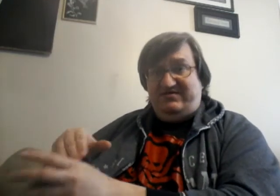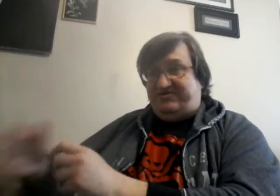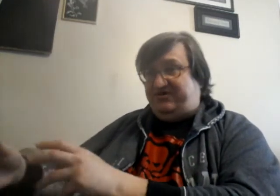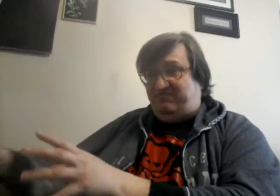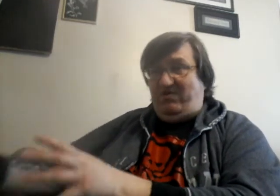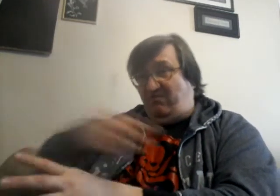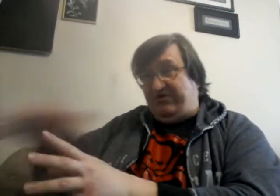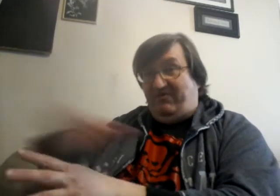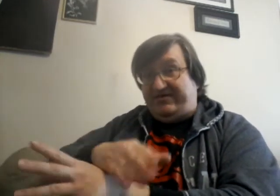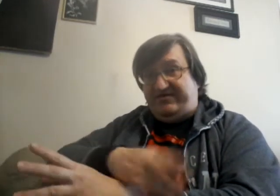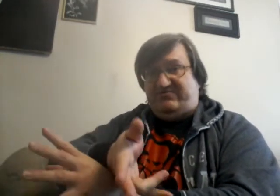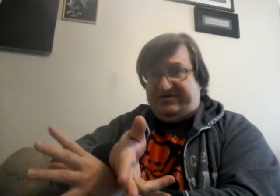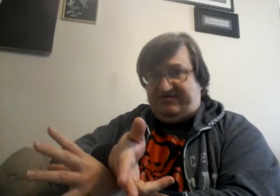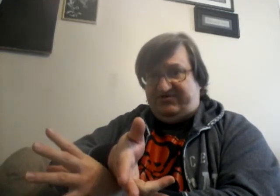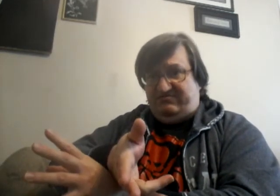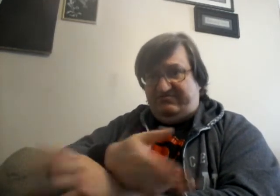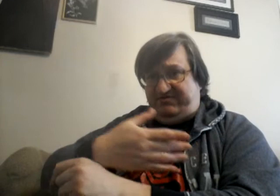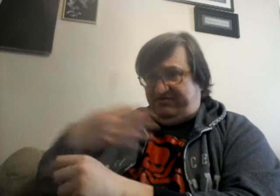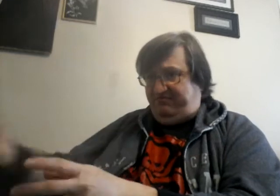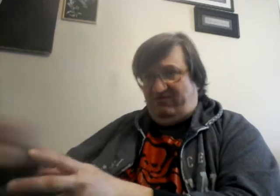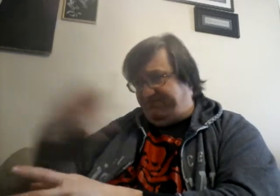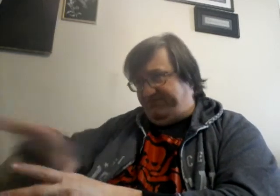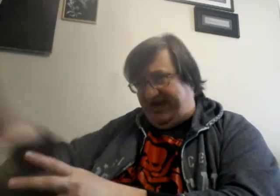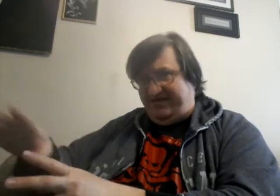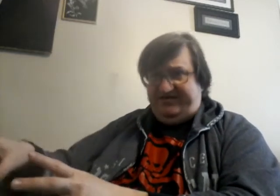Because she can rewind things with the Time Stone, warp reality,